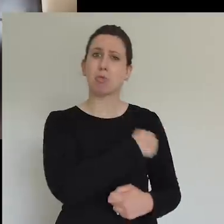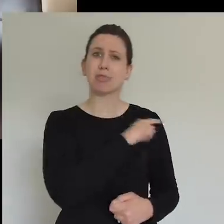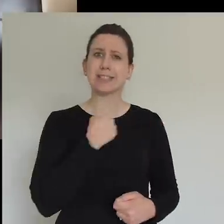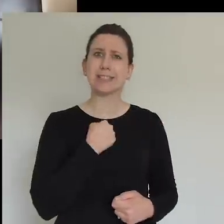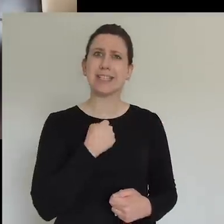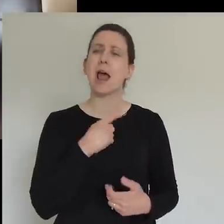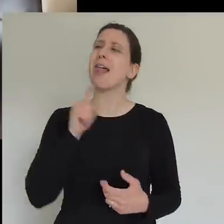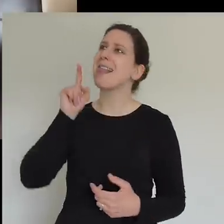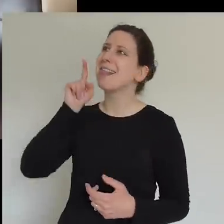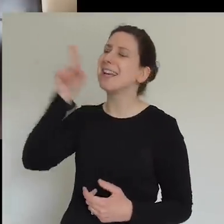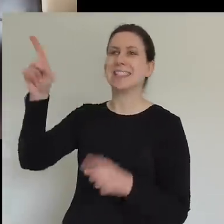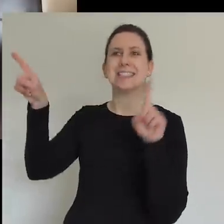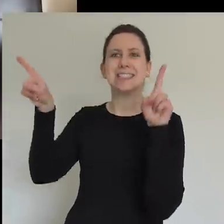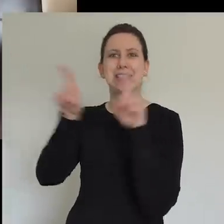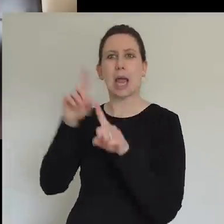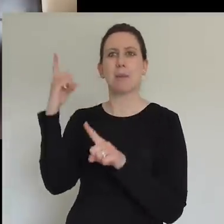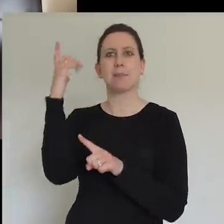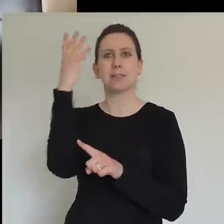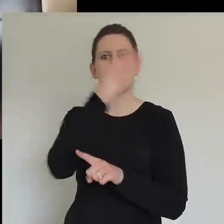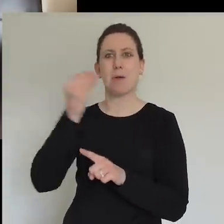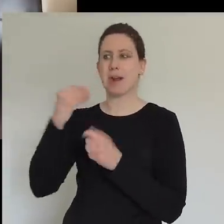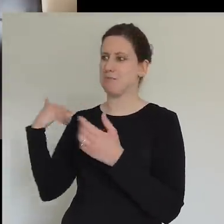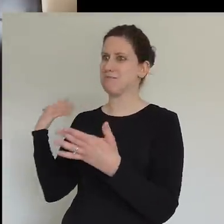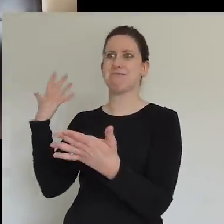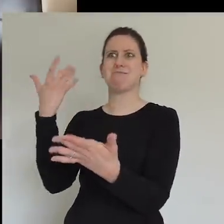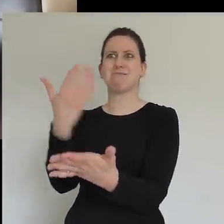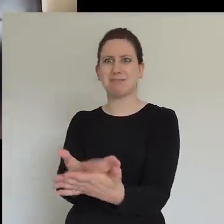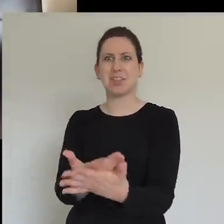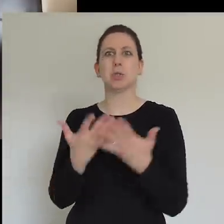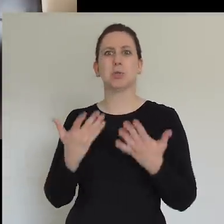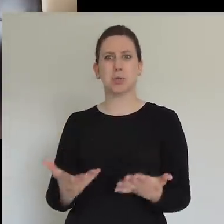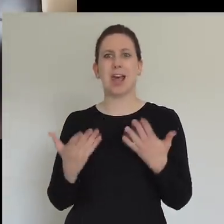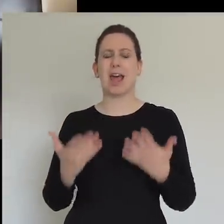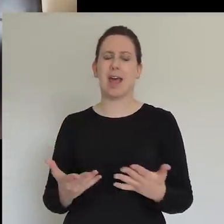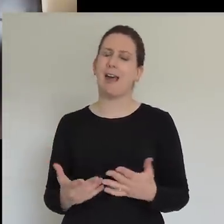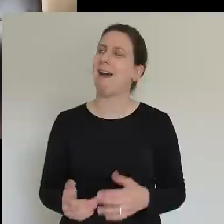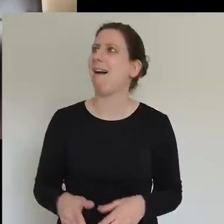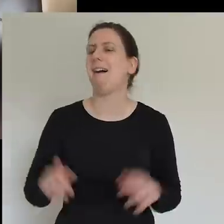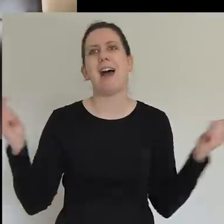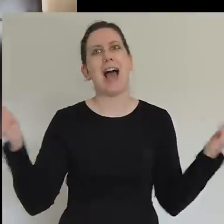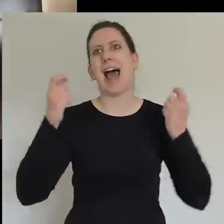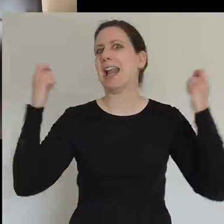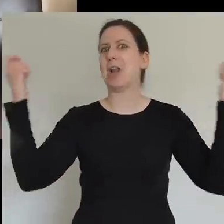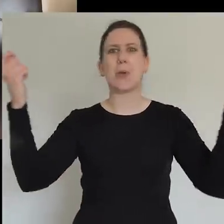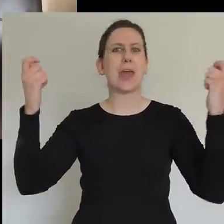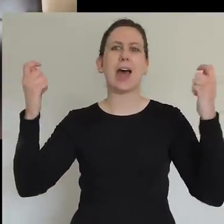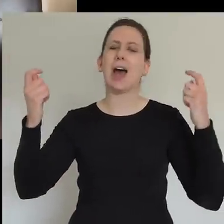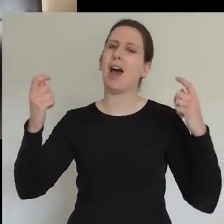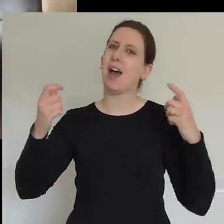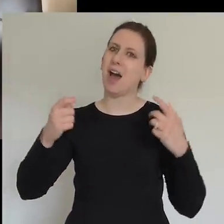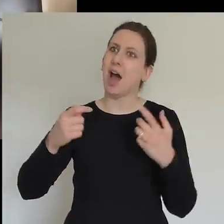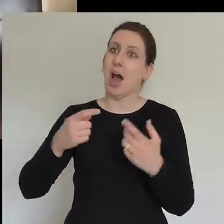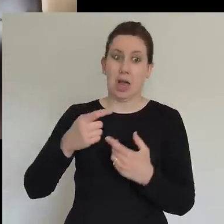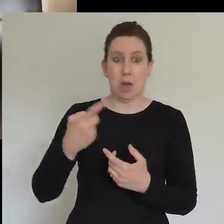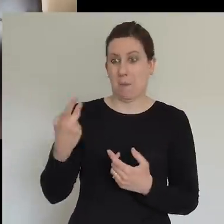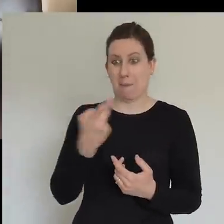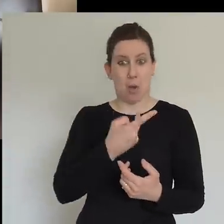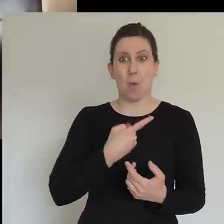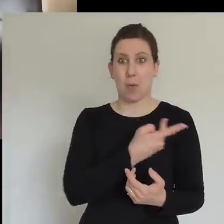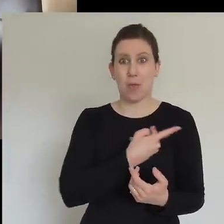Hallelujah! Yeah, and we're longing for that. We are absolutely longing for that. Longing to see transformation. Longing to see